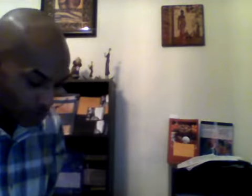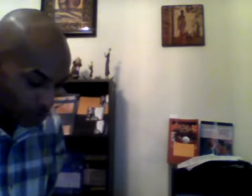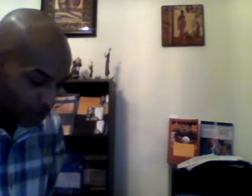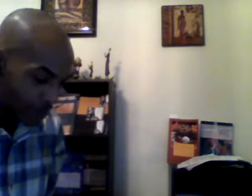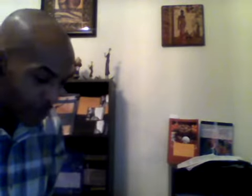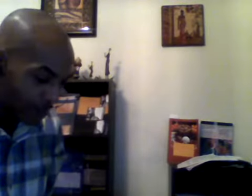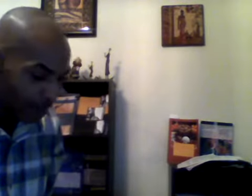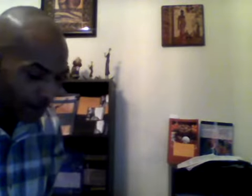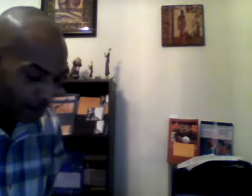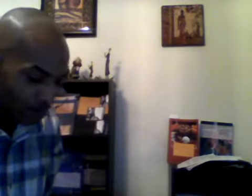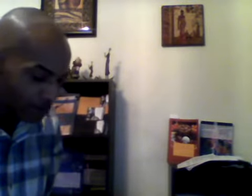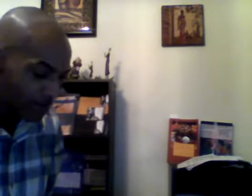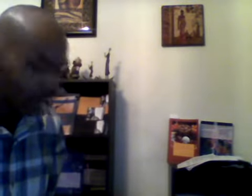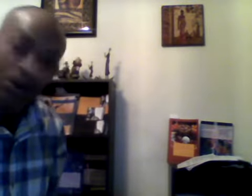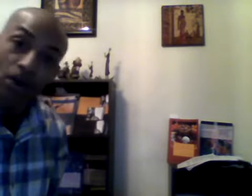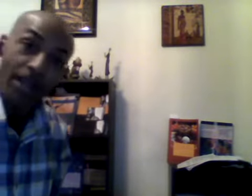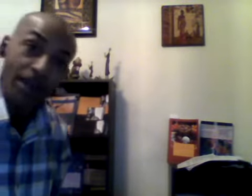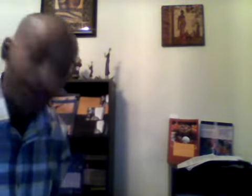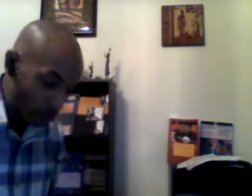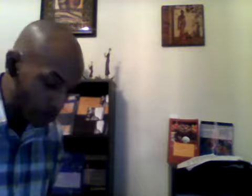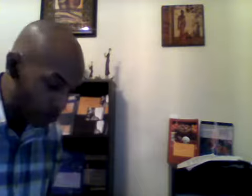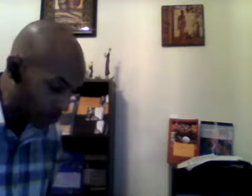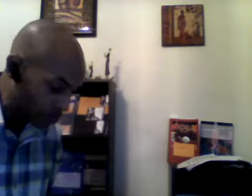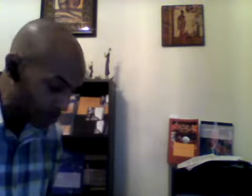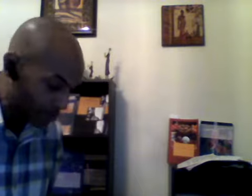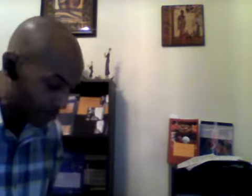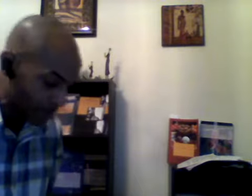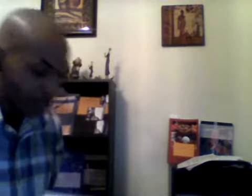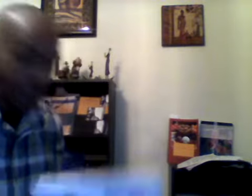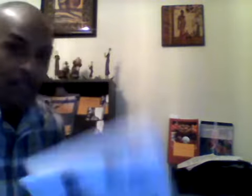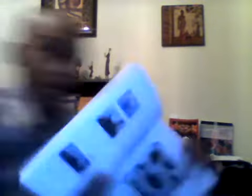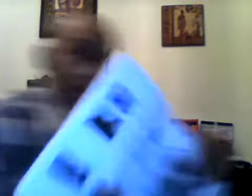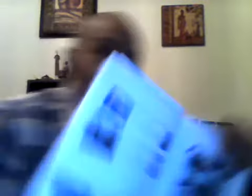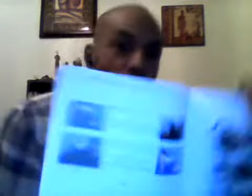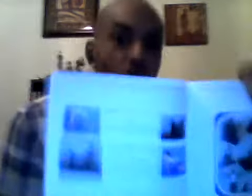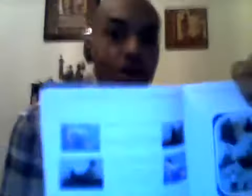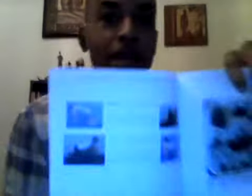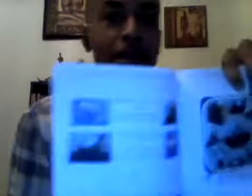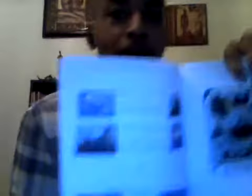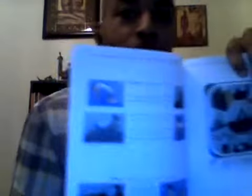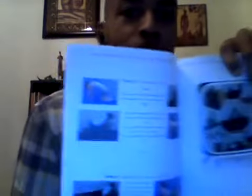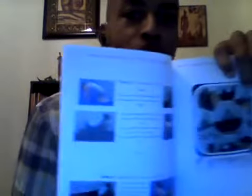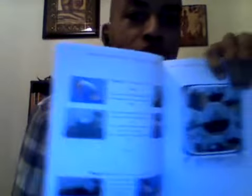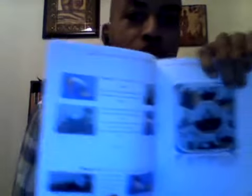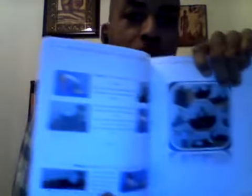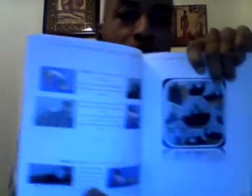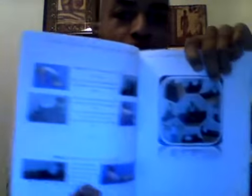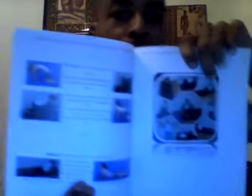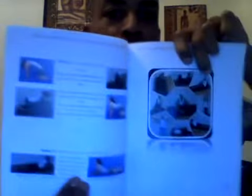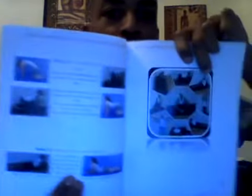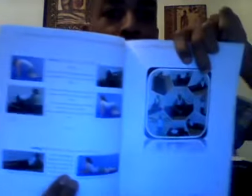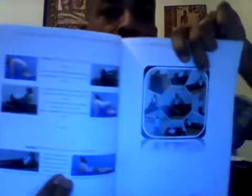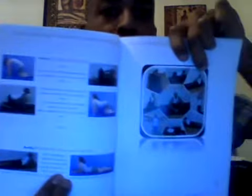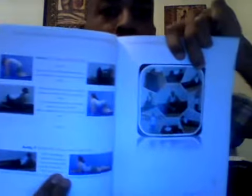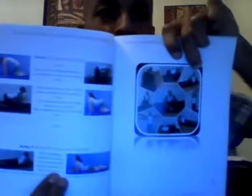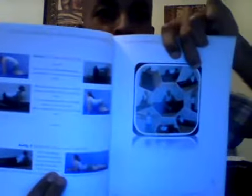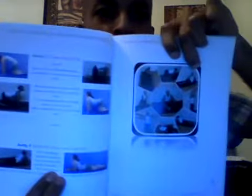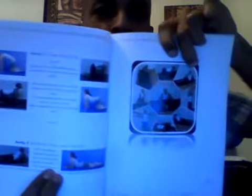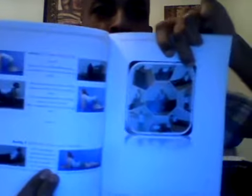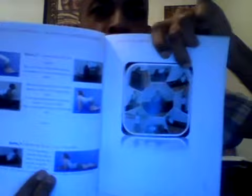do it right here at home you don't need to go to no gym see you don't need to go to no gym that's right black men we do yoga